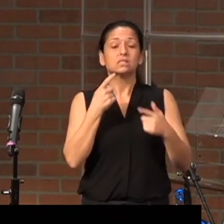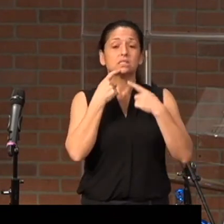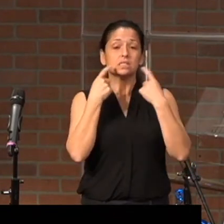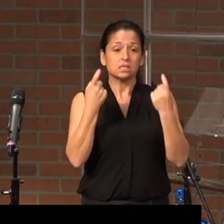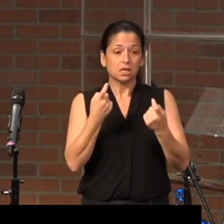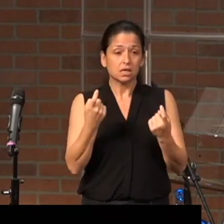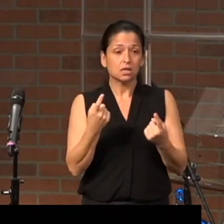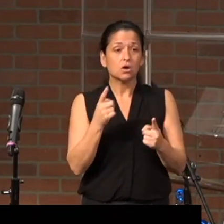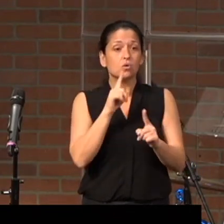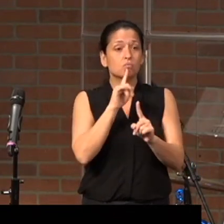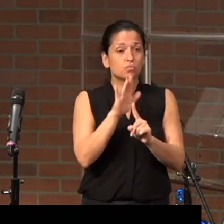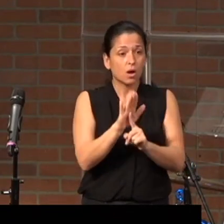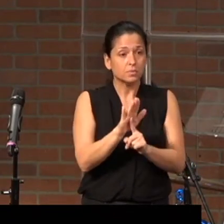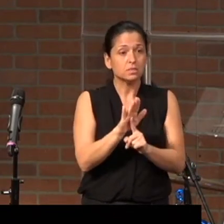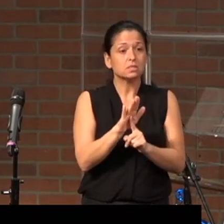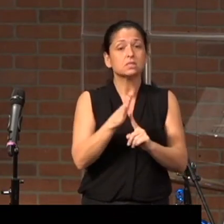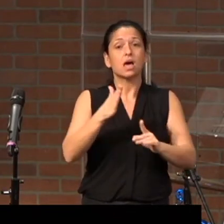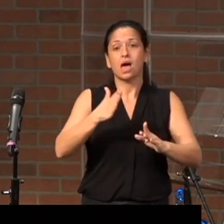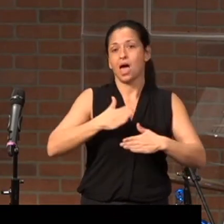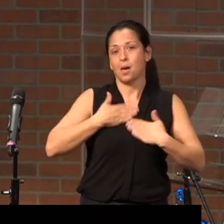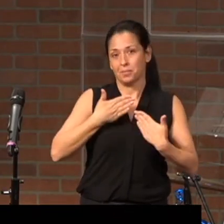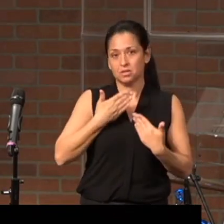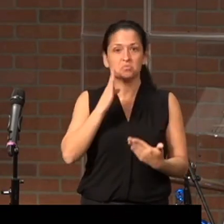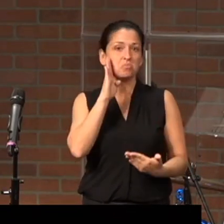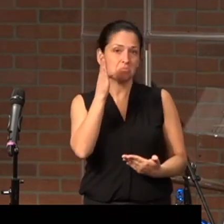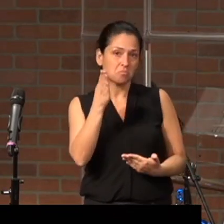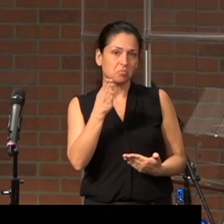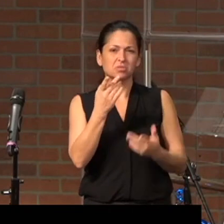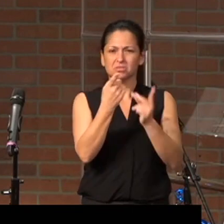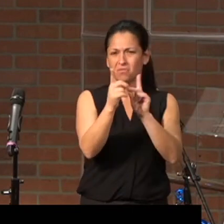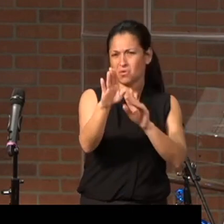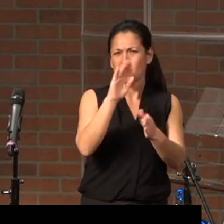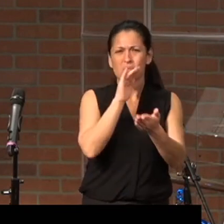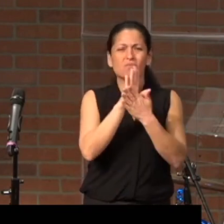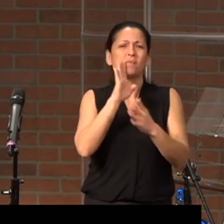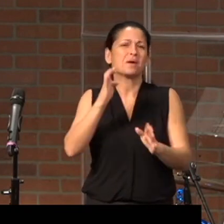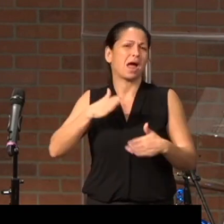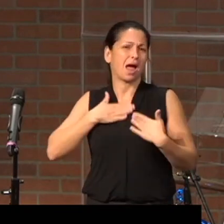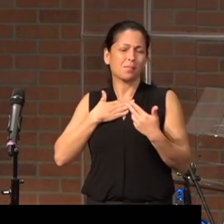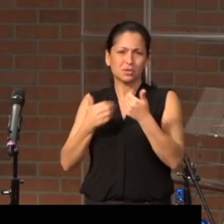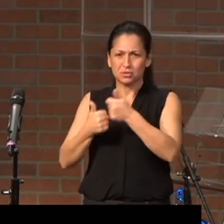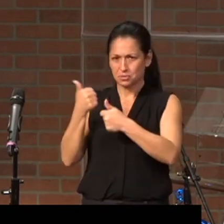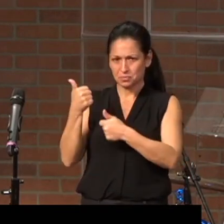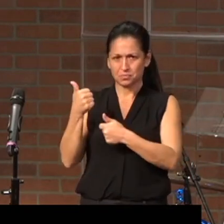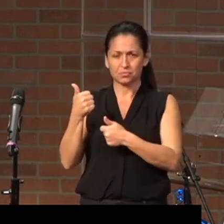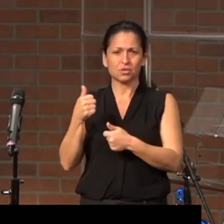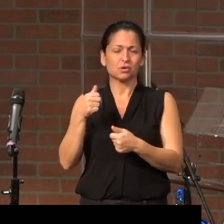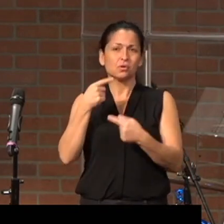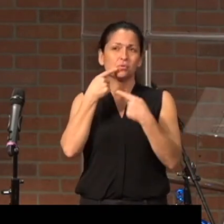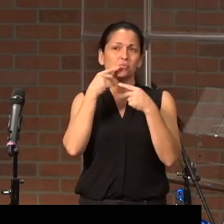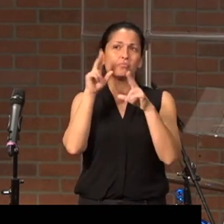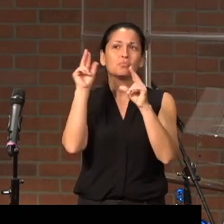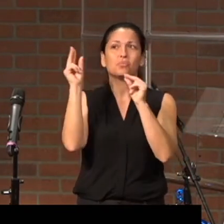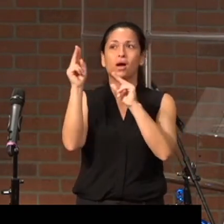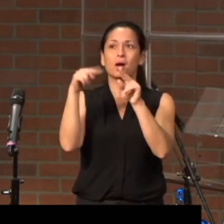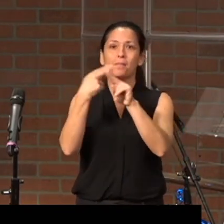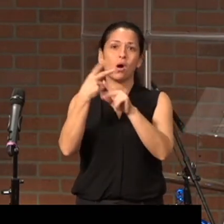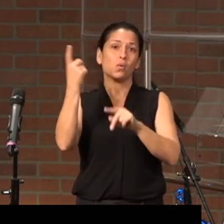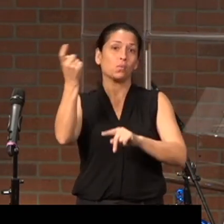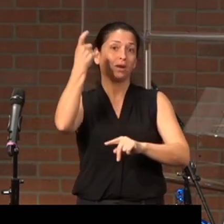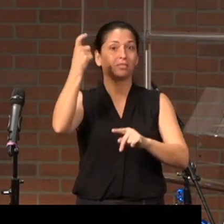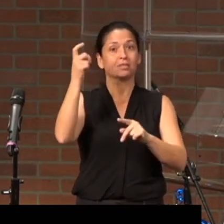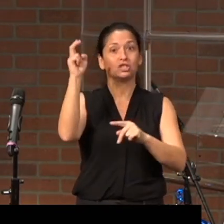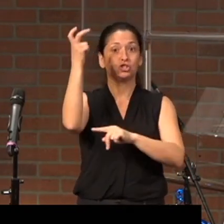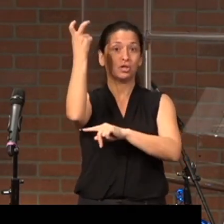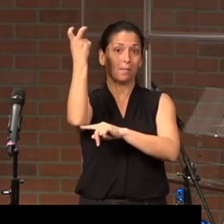Sin promises happiness. Divorce your wife, you'll be happier. Brag about winning the championship game, you'll be